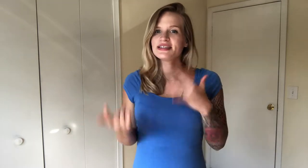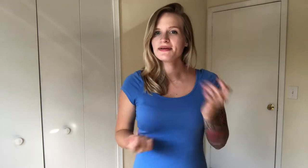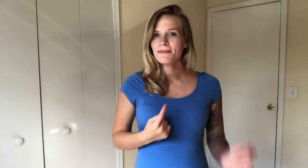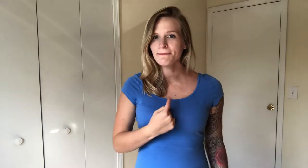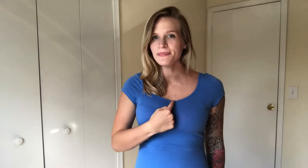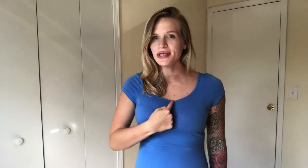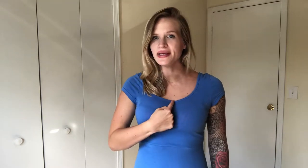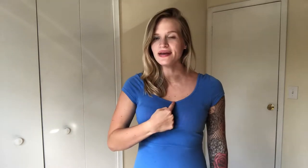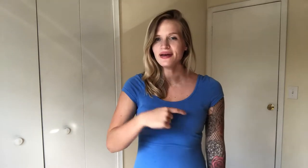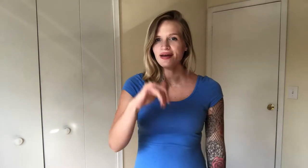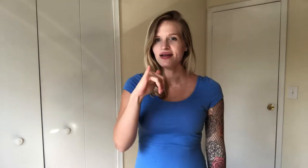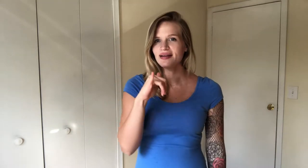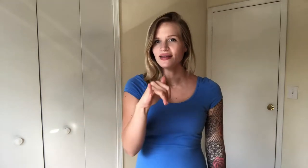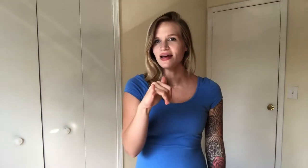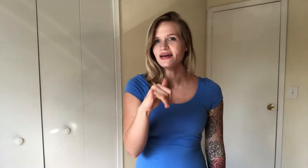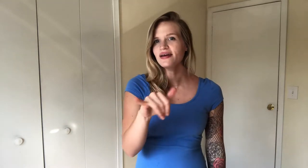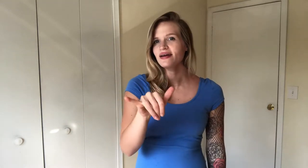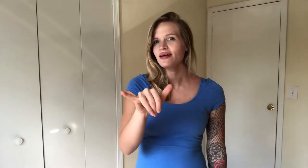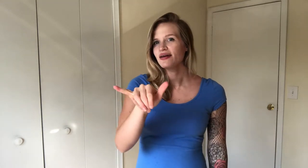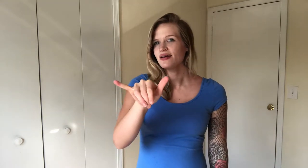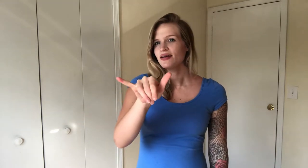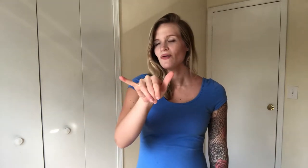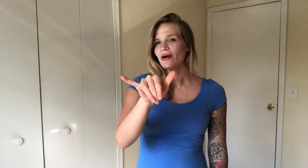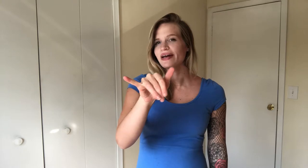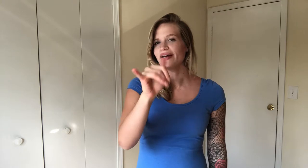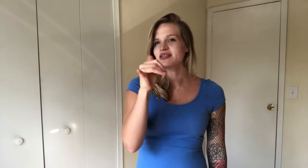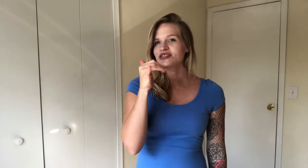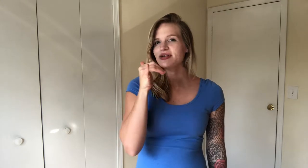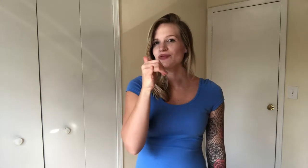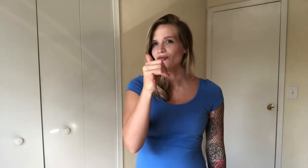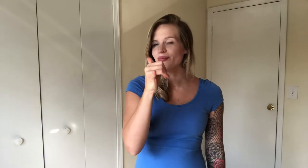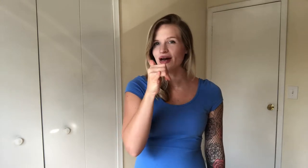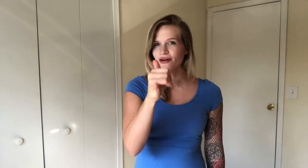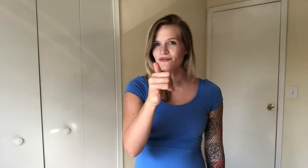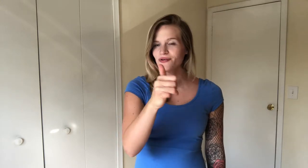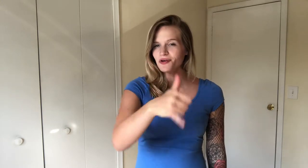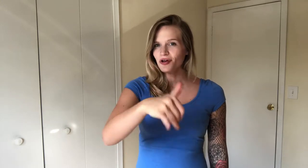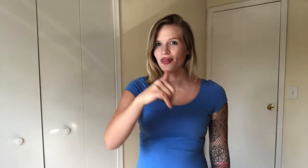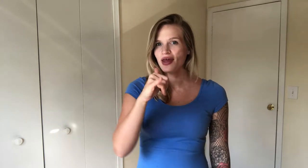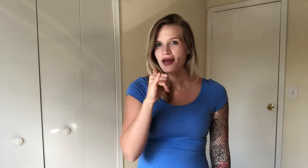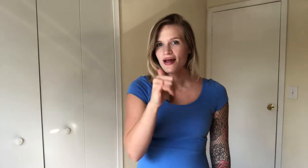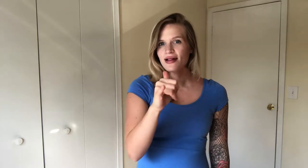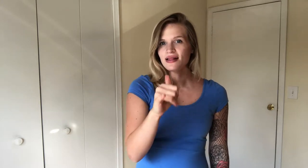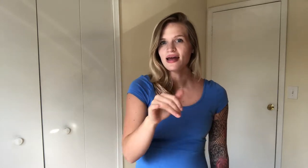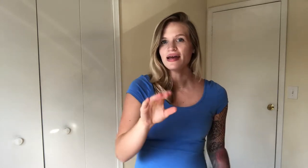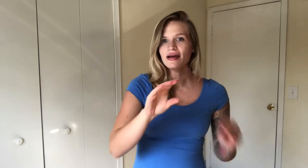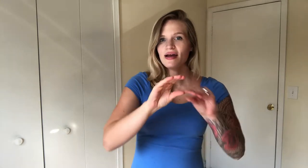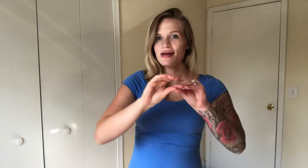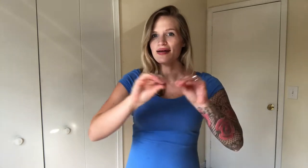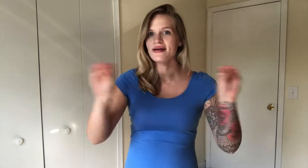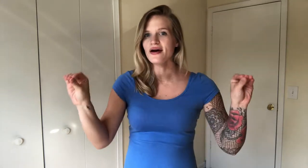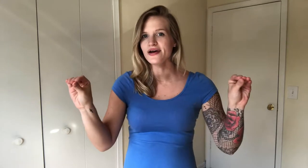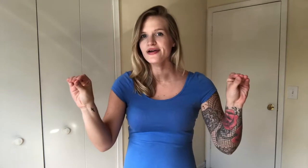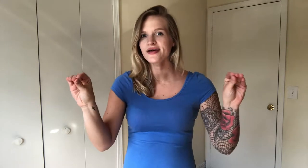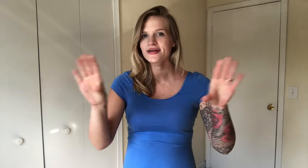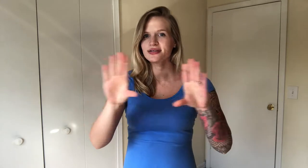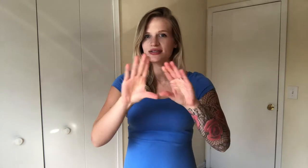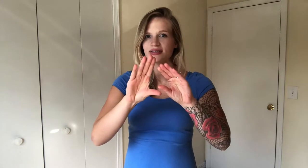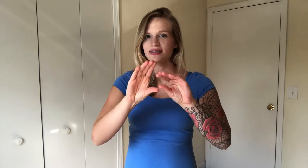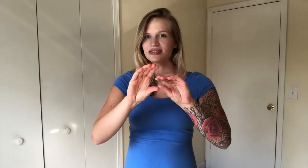me like. Why handshake? Move it back and forth. Like none. So this